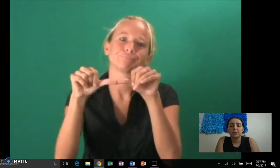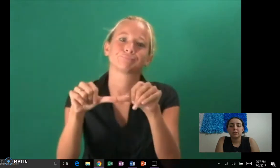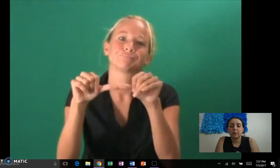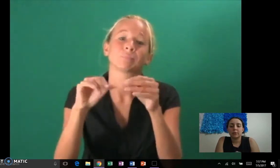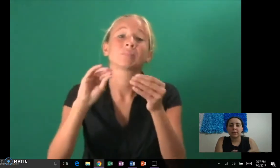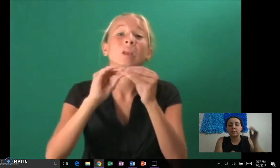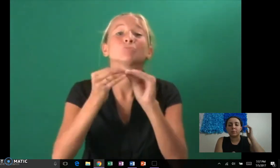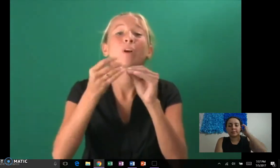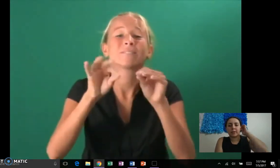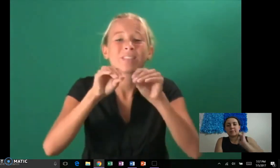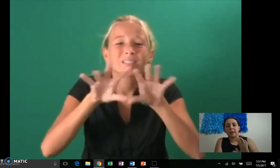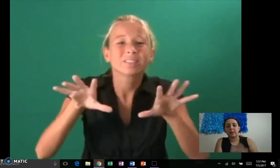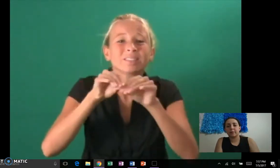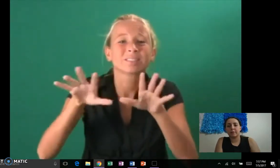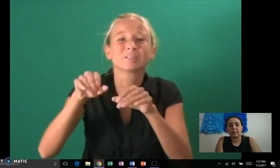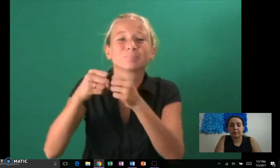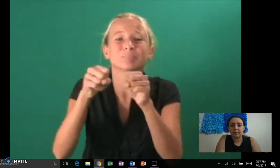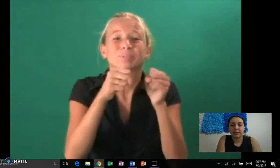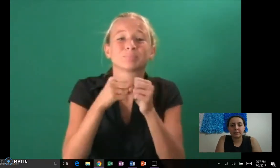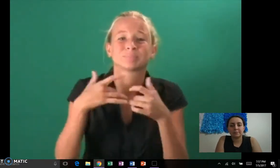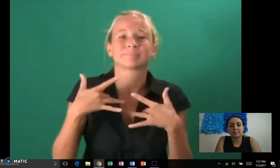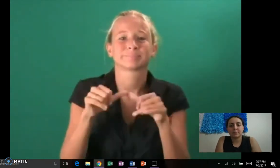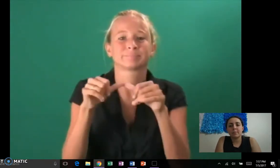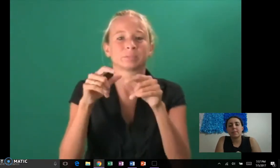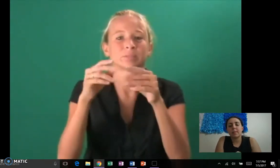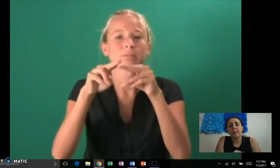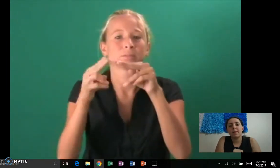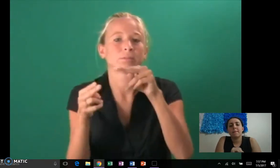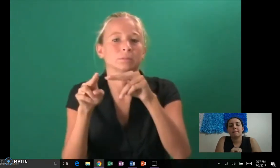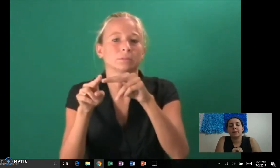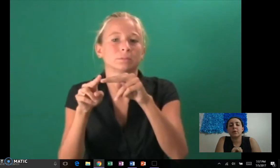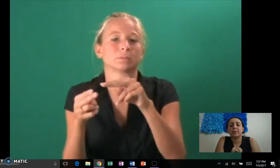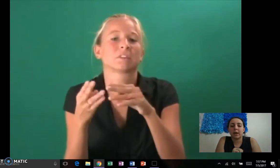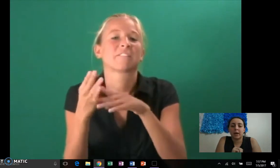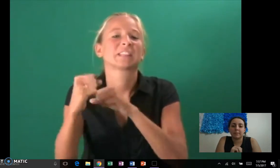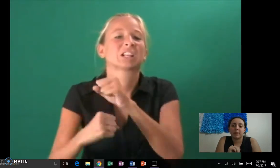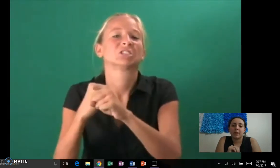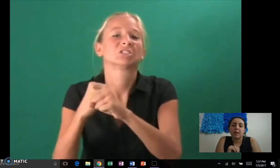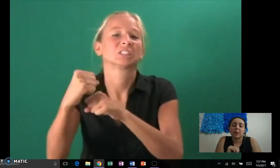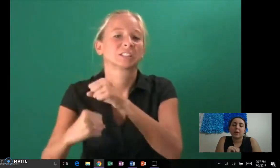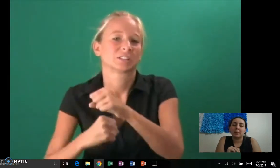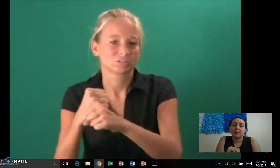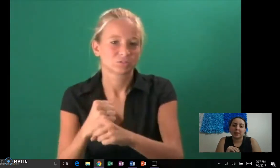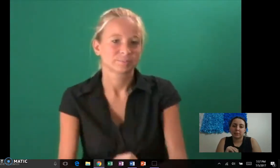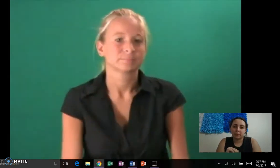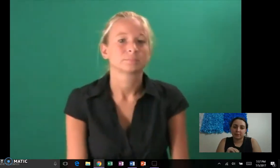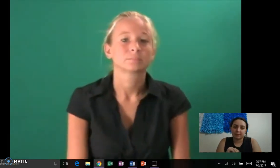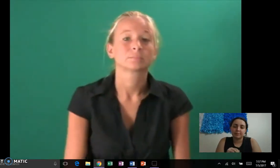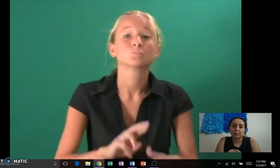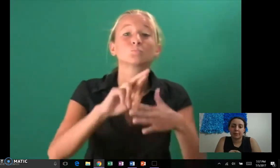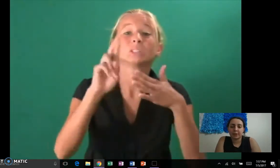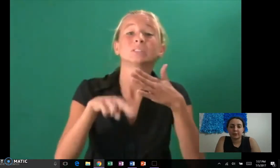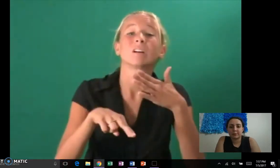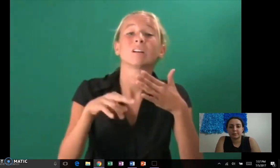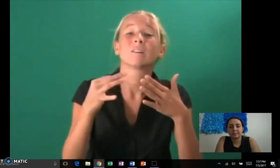The infection will stay in the body indefinitely. But over time, it will happen less often